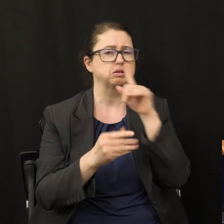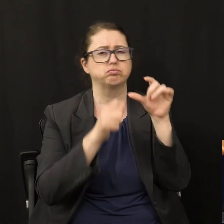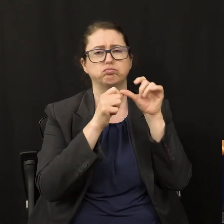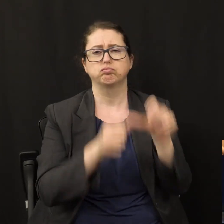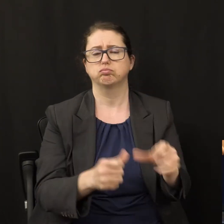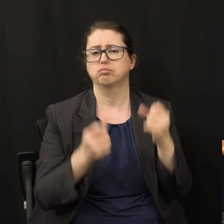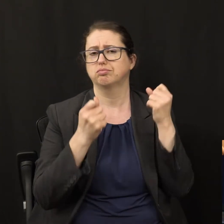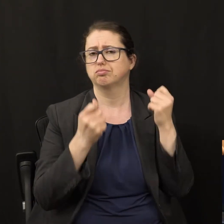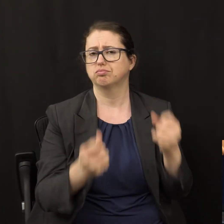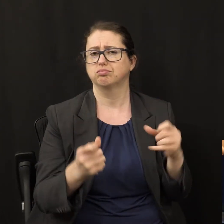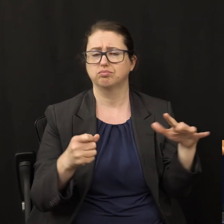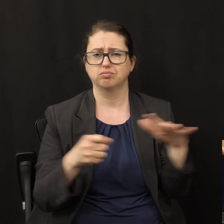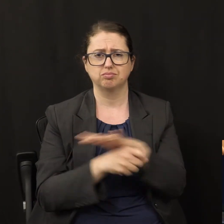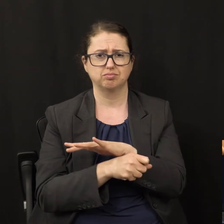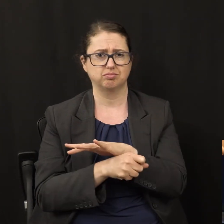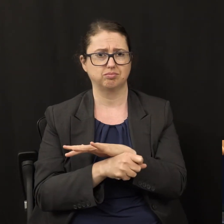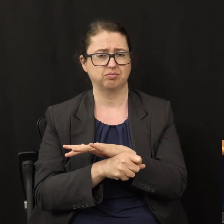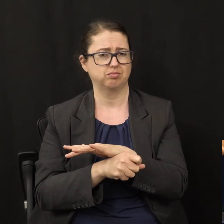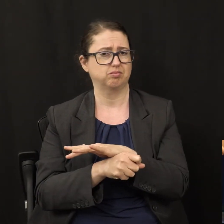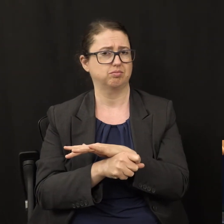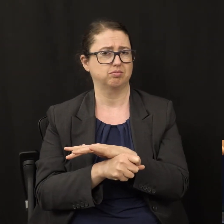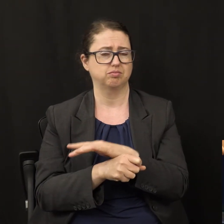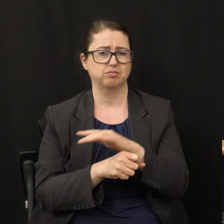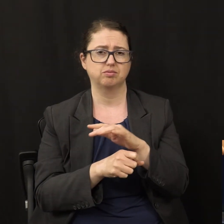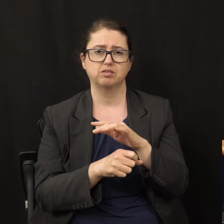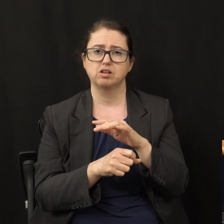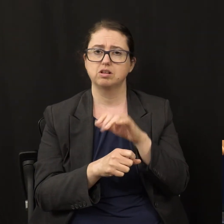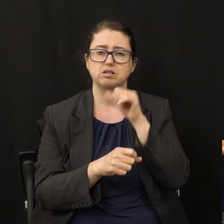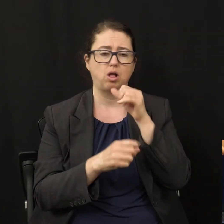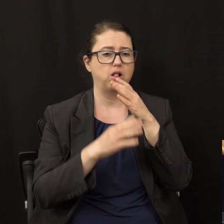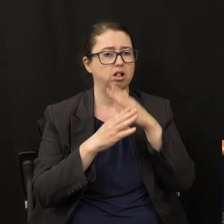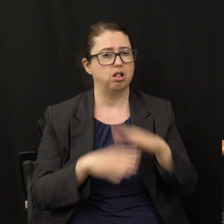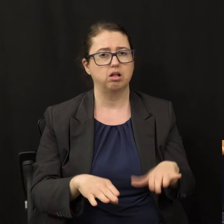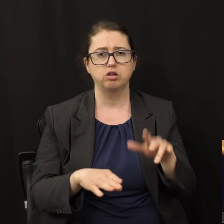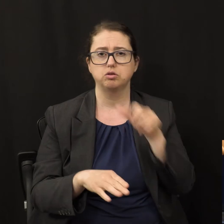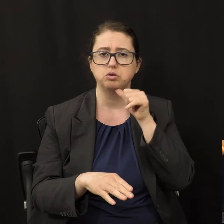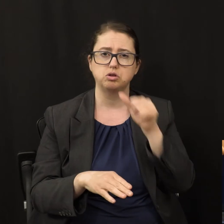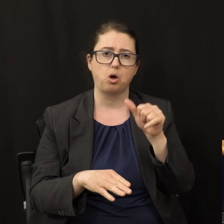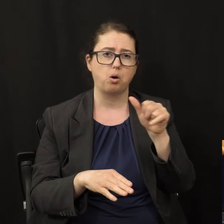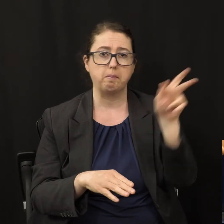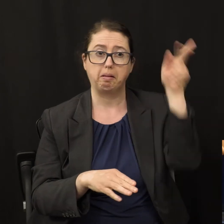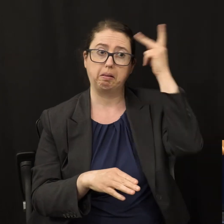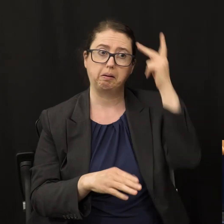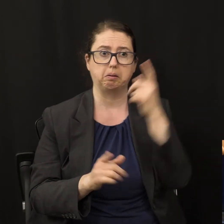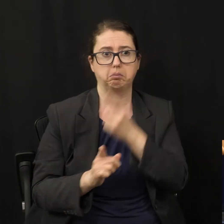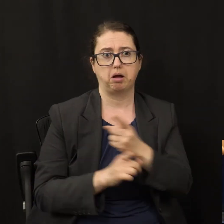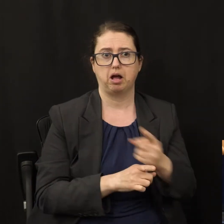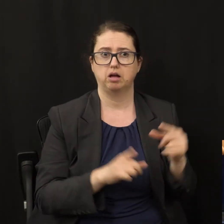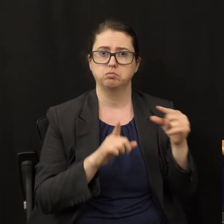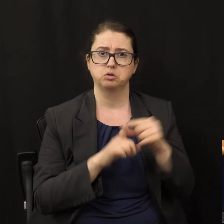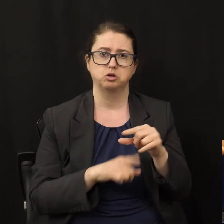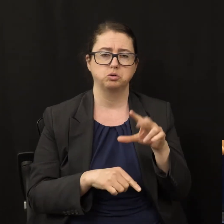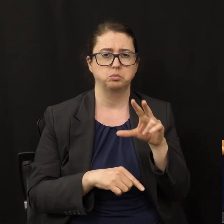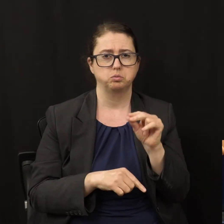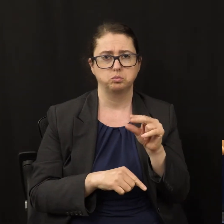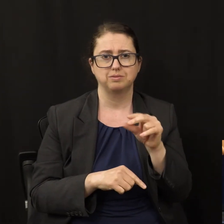There is no word parsing. There is no political correctness. This is not some ambivalent